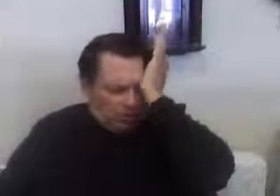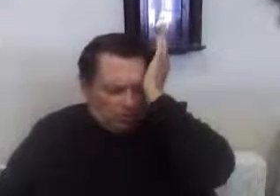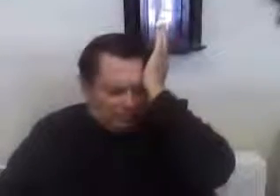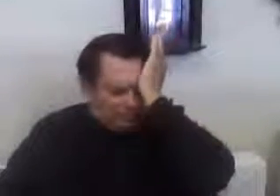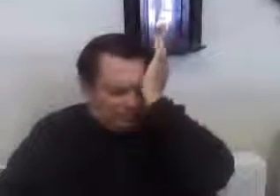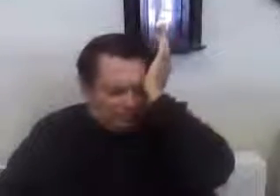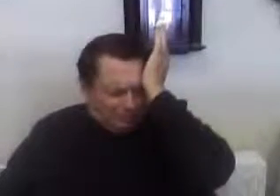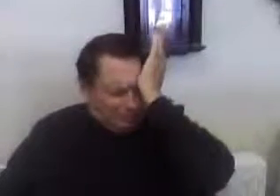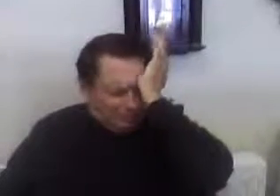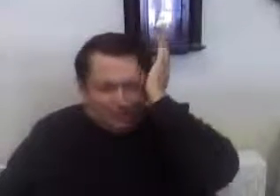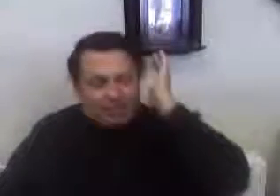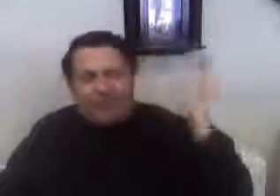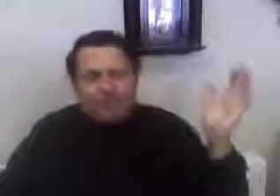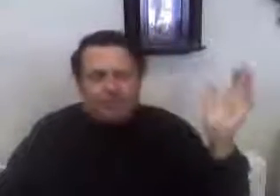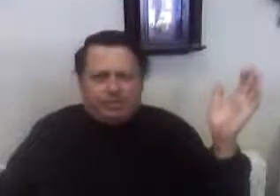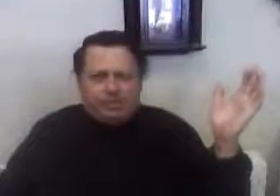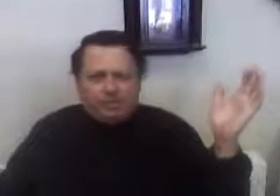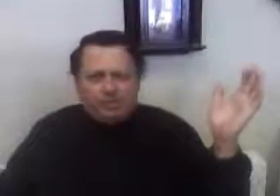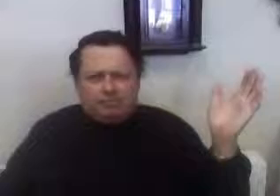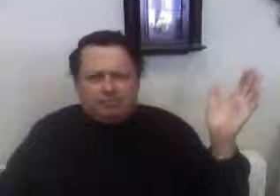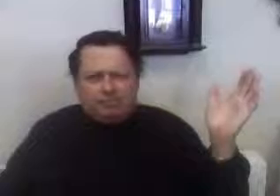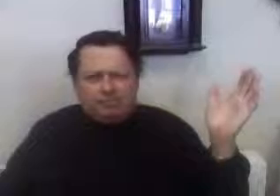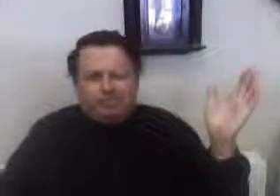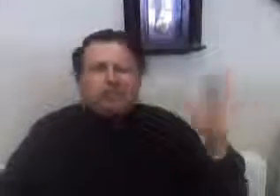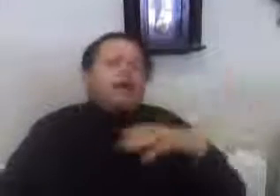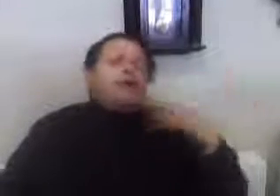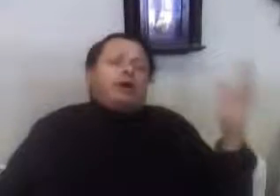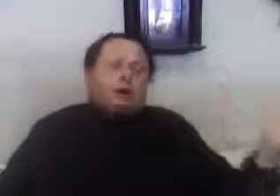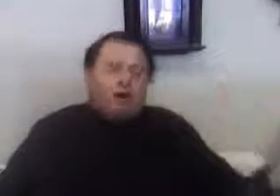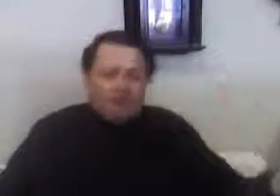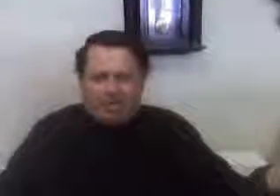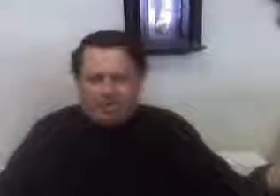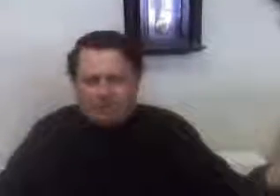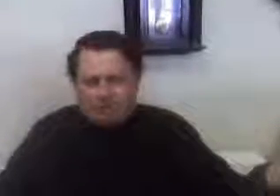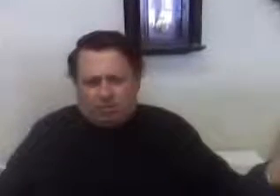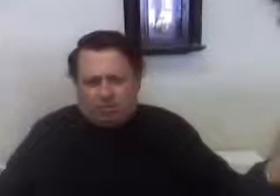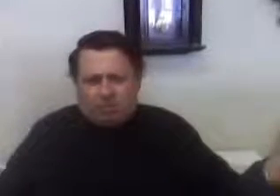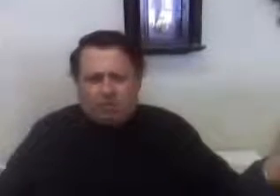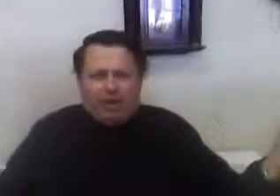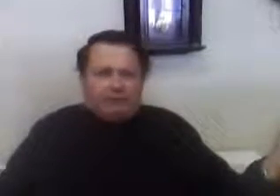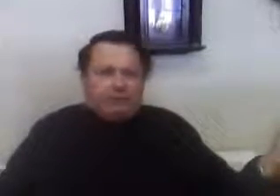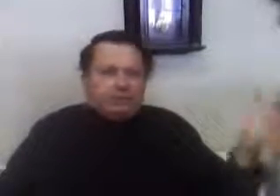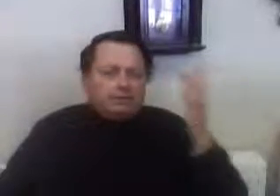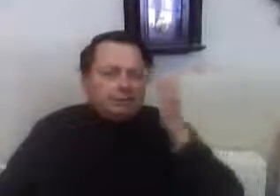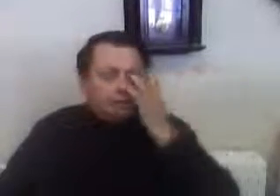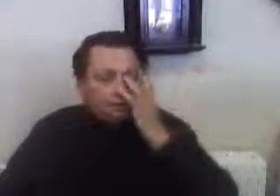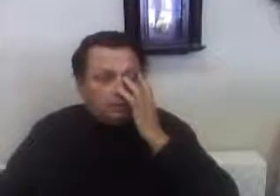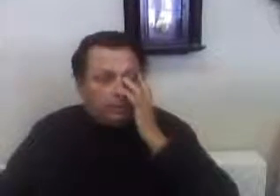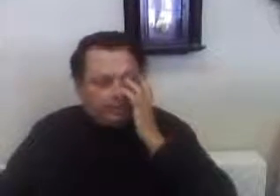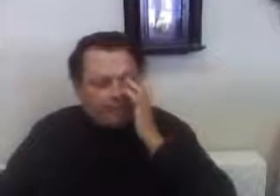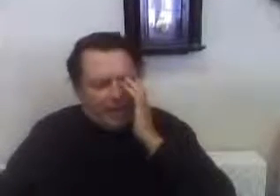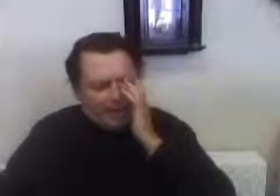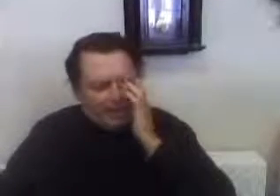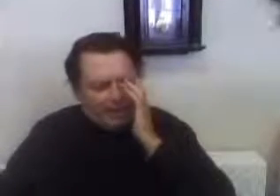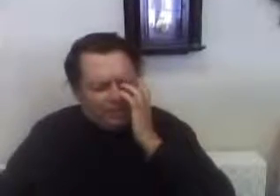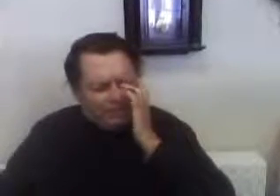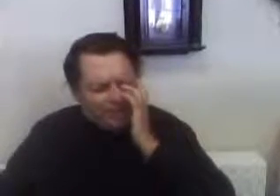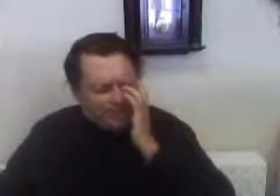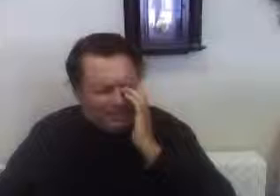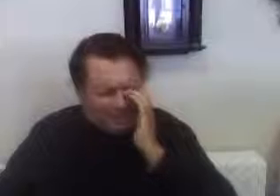the opposite, but they wanted government keeps all the money in profit. Communism is